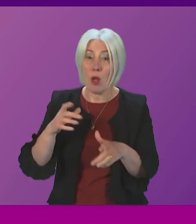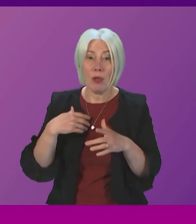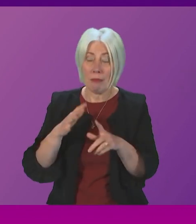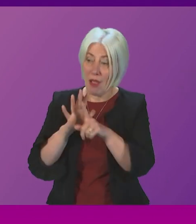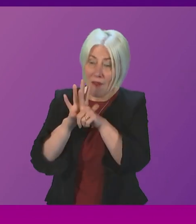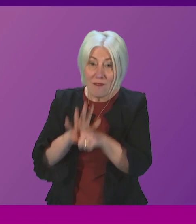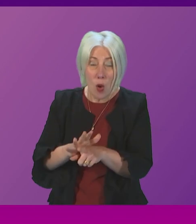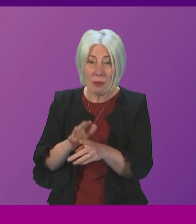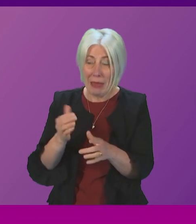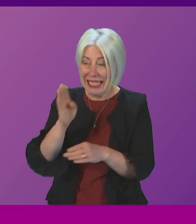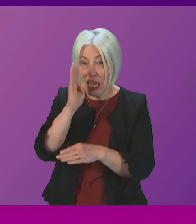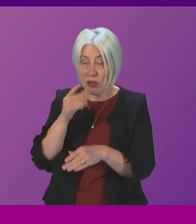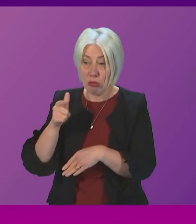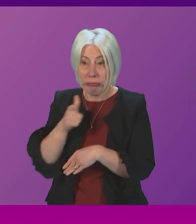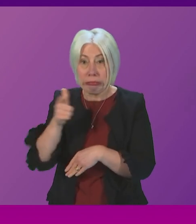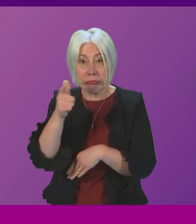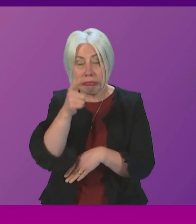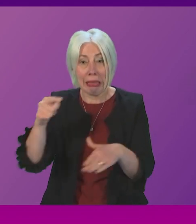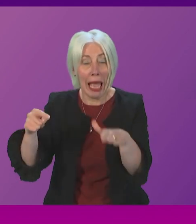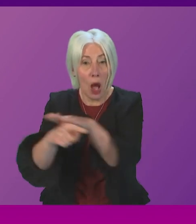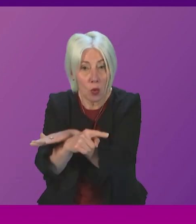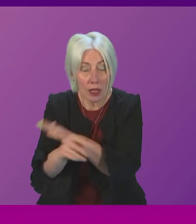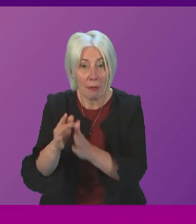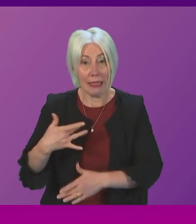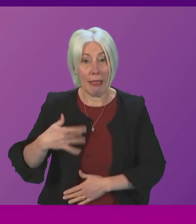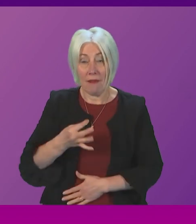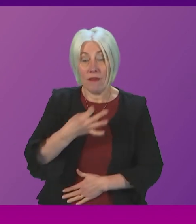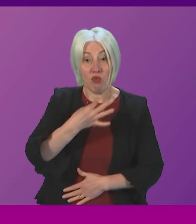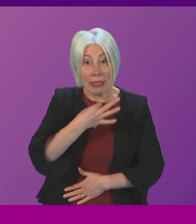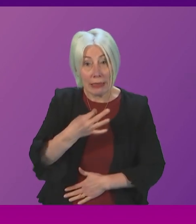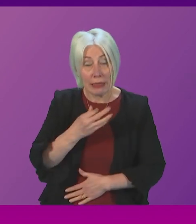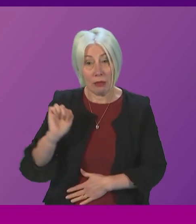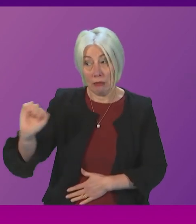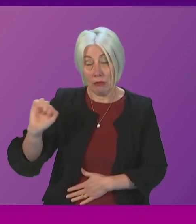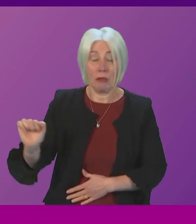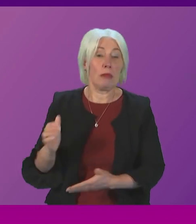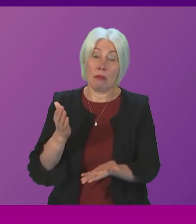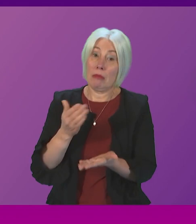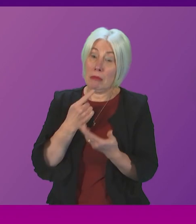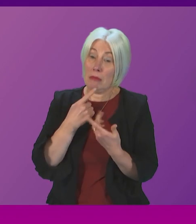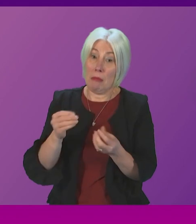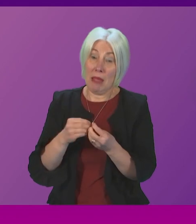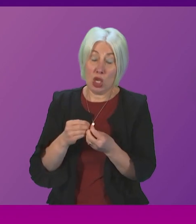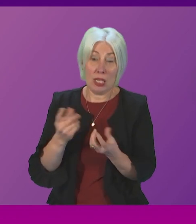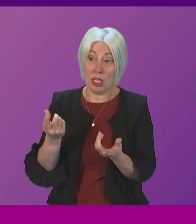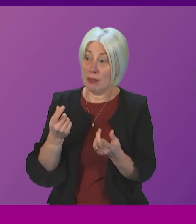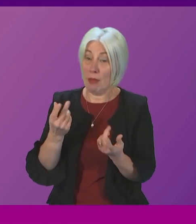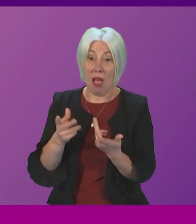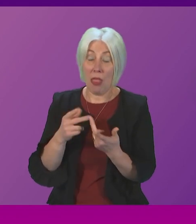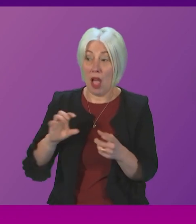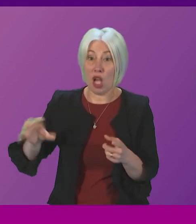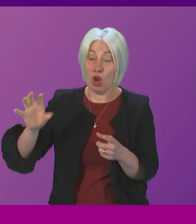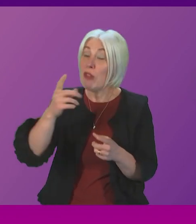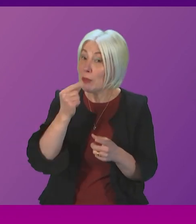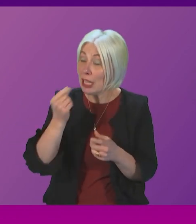forced into dangerous journeys that put their lives at further risk and the member has just mentioned countries where we can see that scenario taking